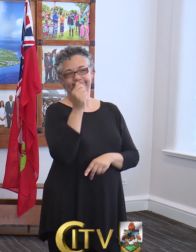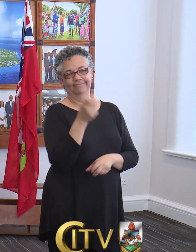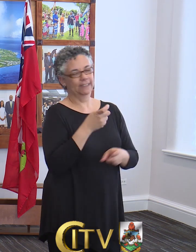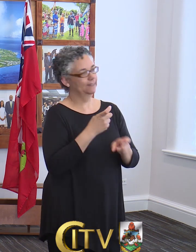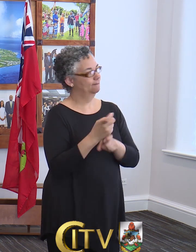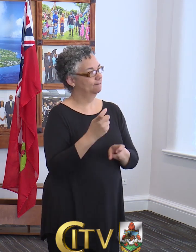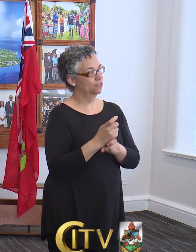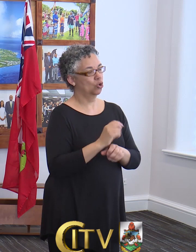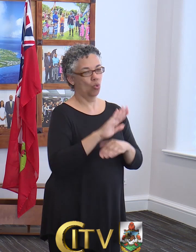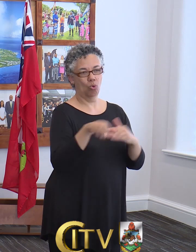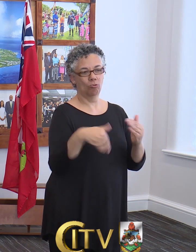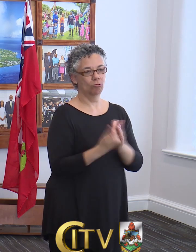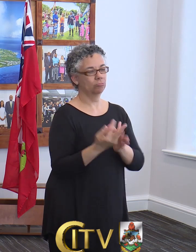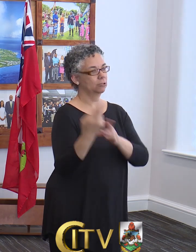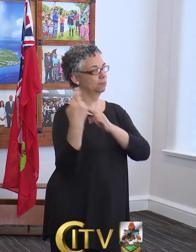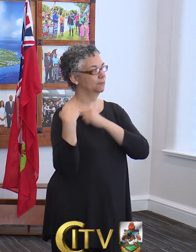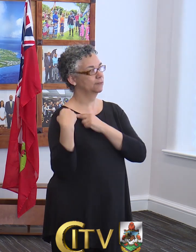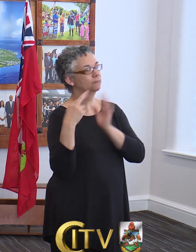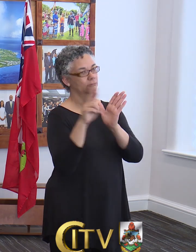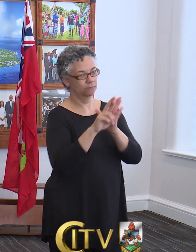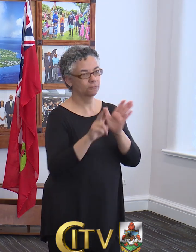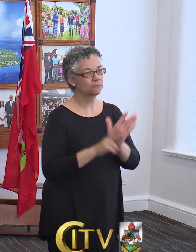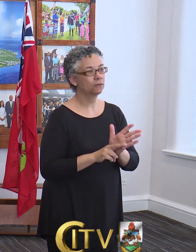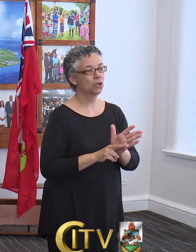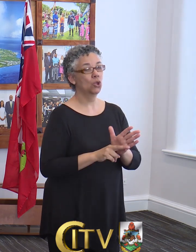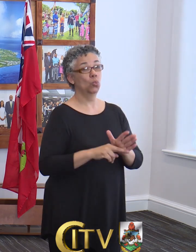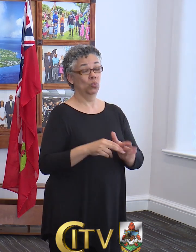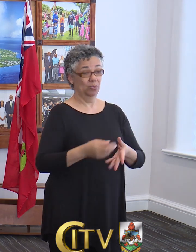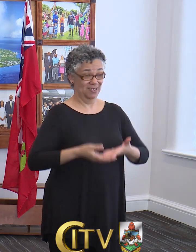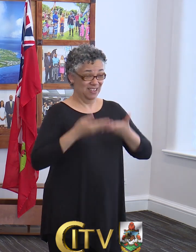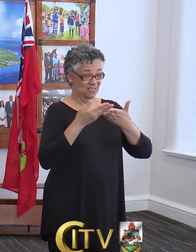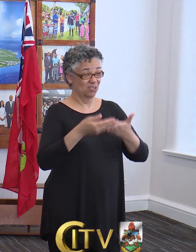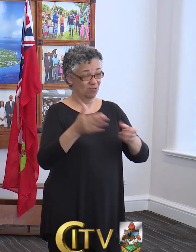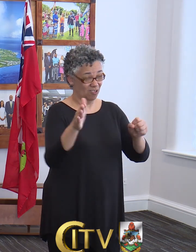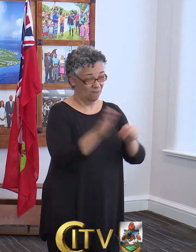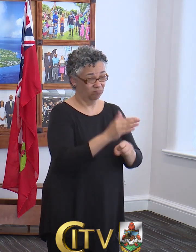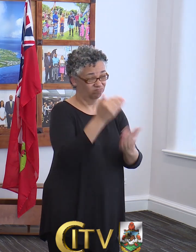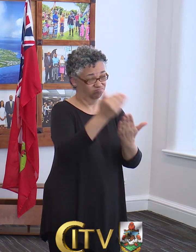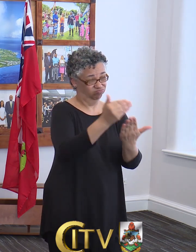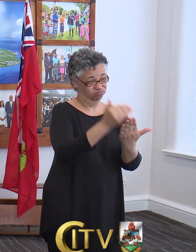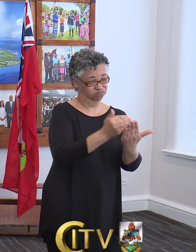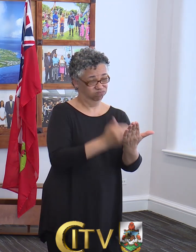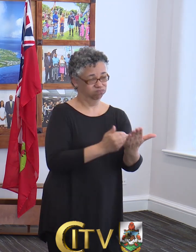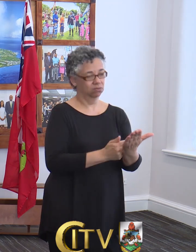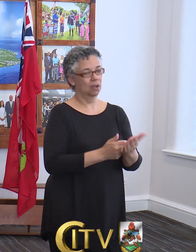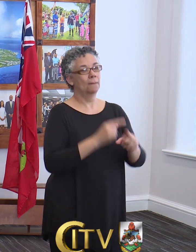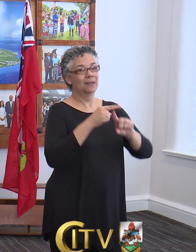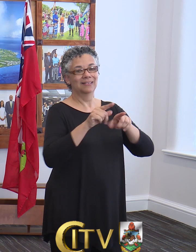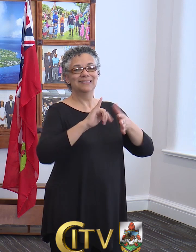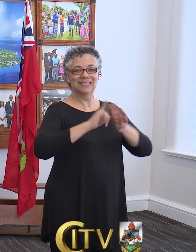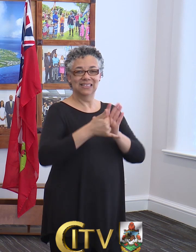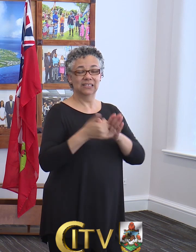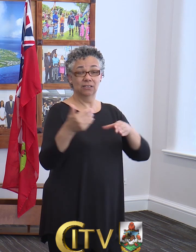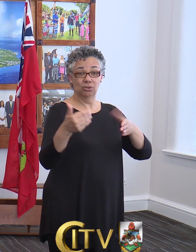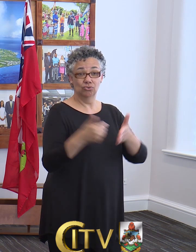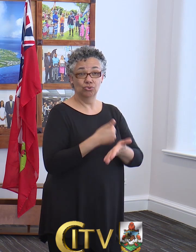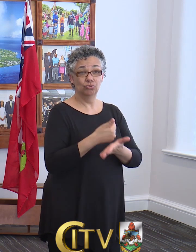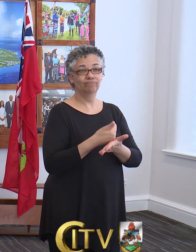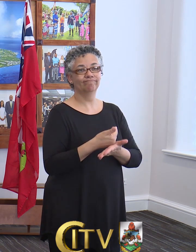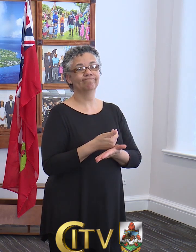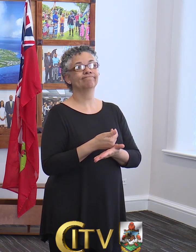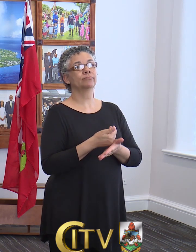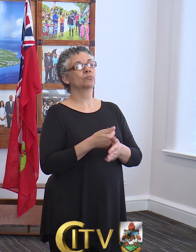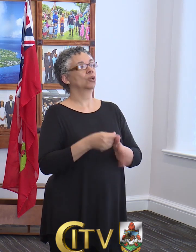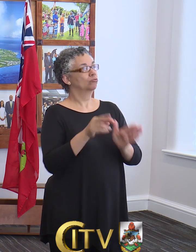role to play. We will be releasing the full social distancing guidelines, but those are the new business regulations which will be